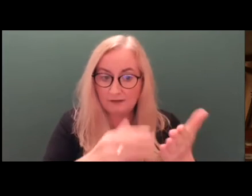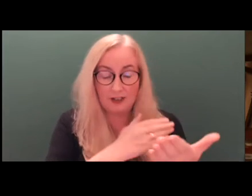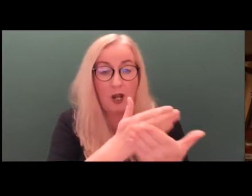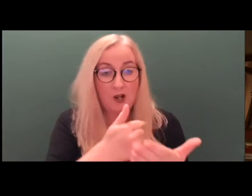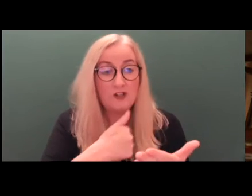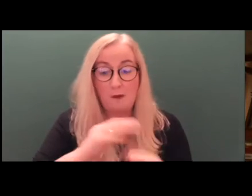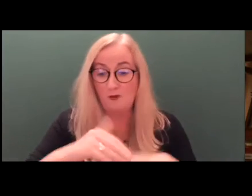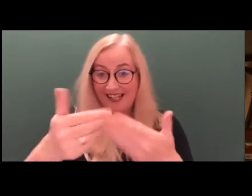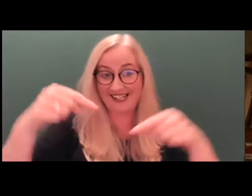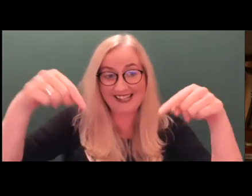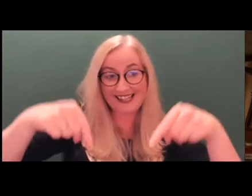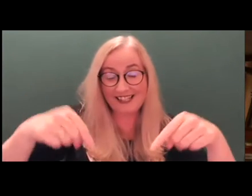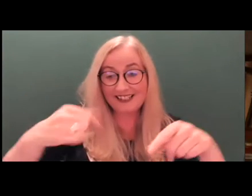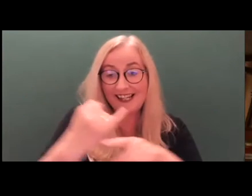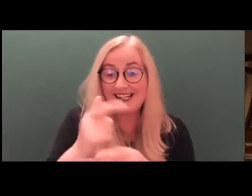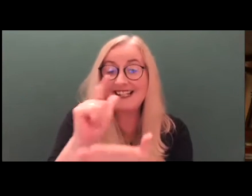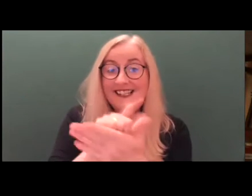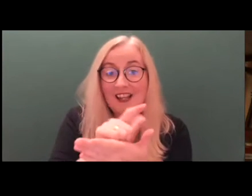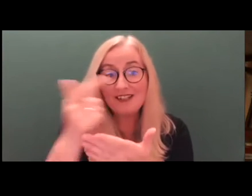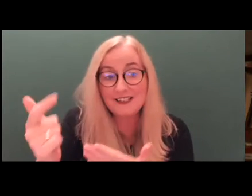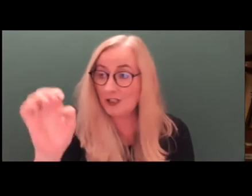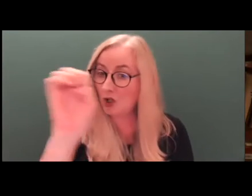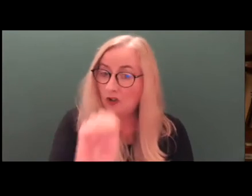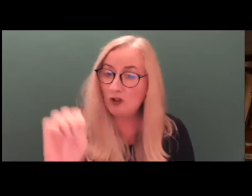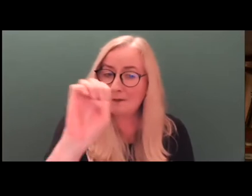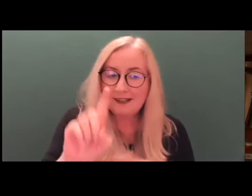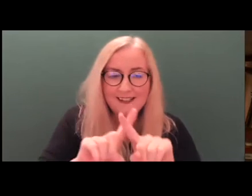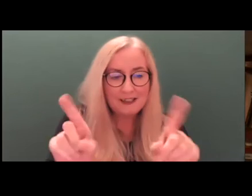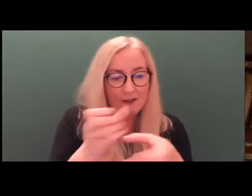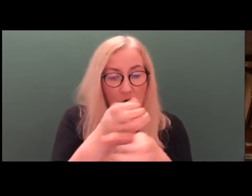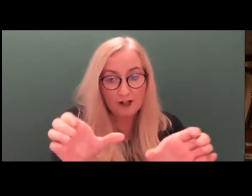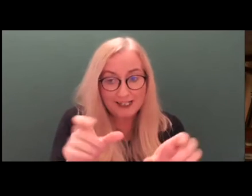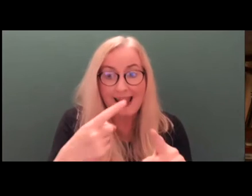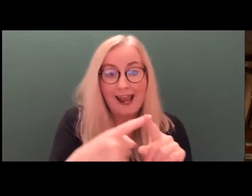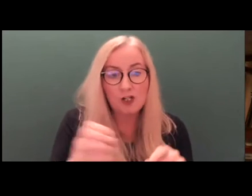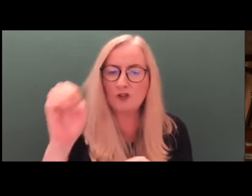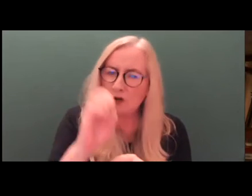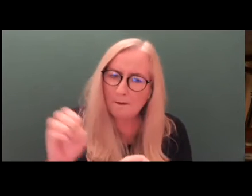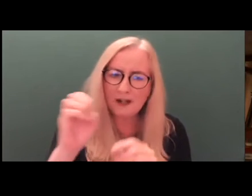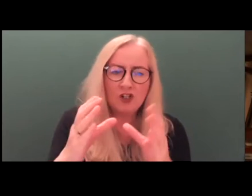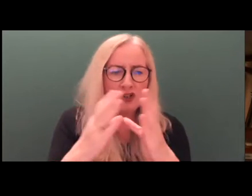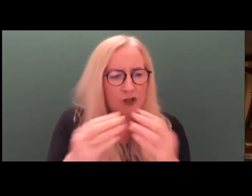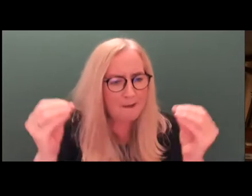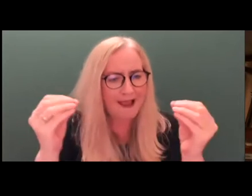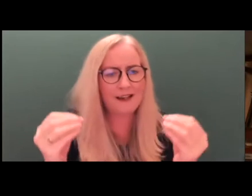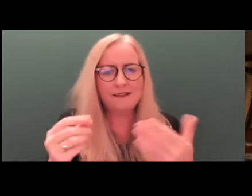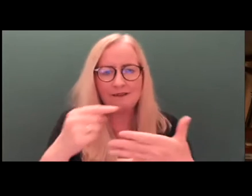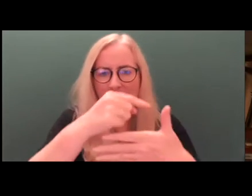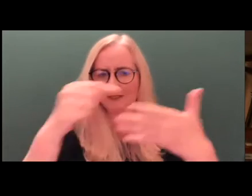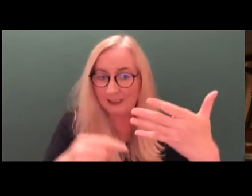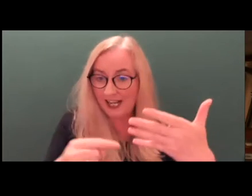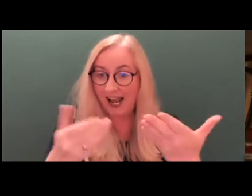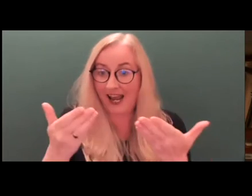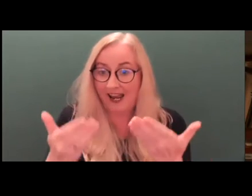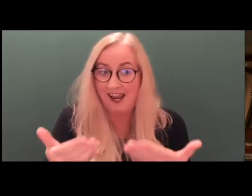at conferences in 17 European countries and outside Europe in Japan, Peru and Chile. And here